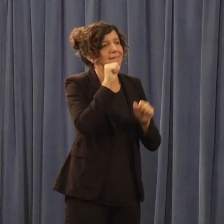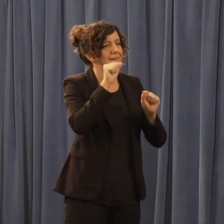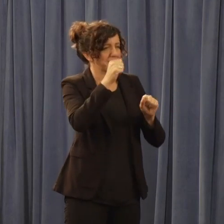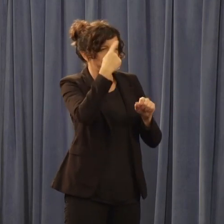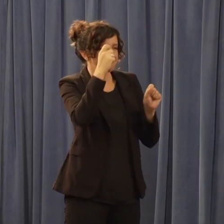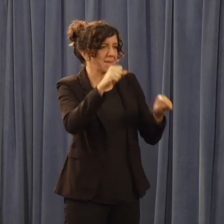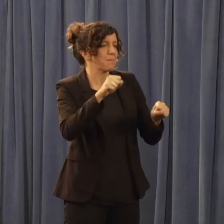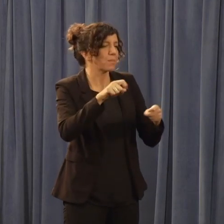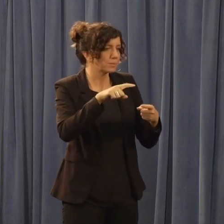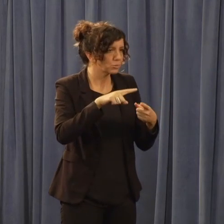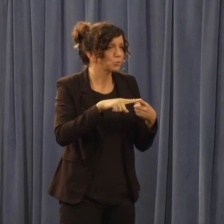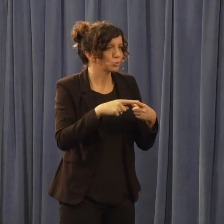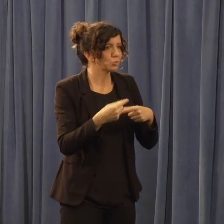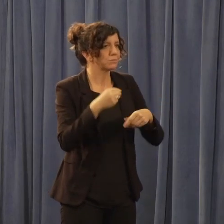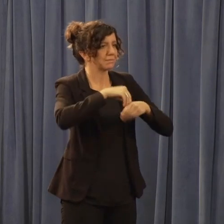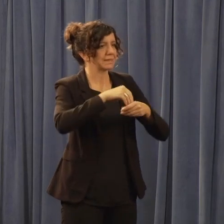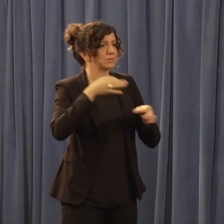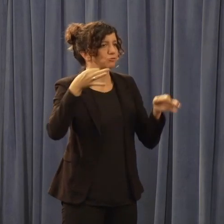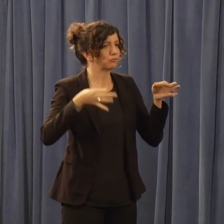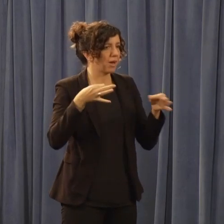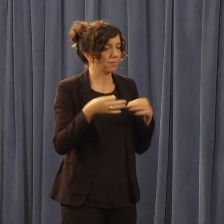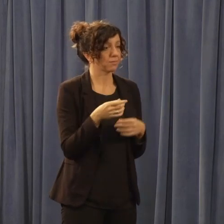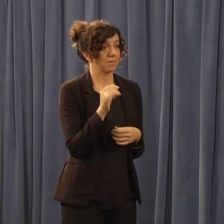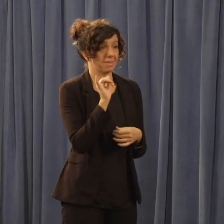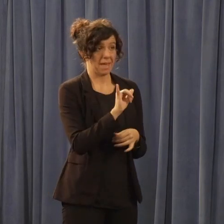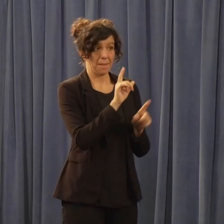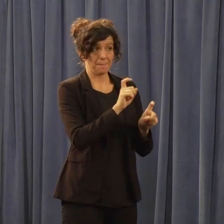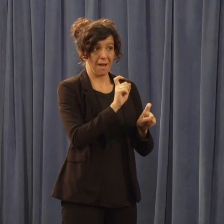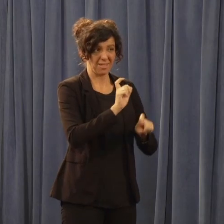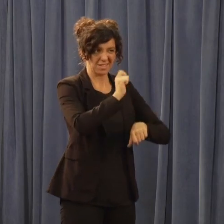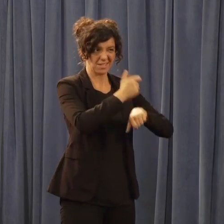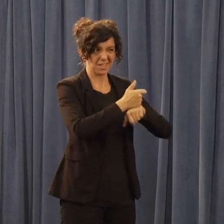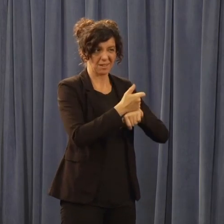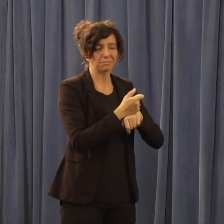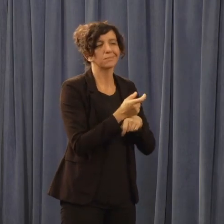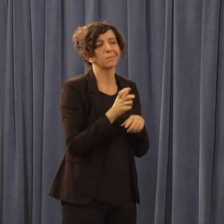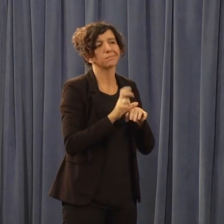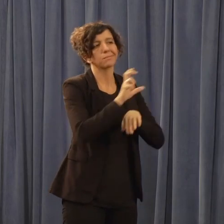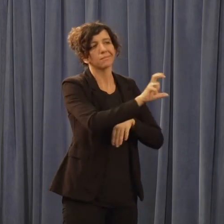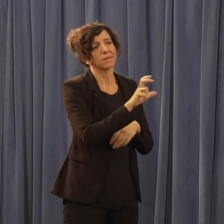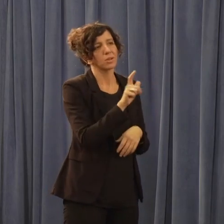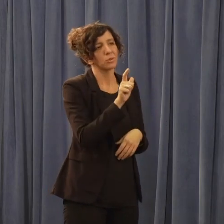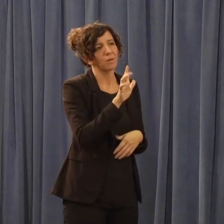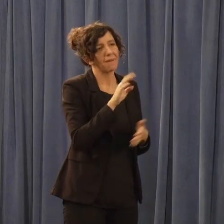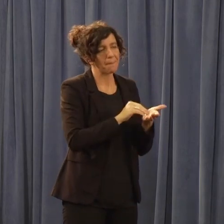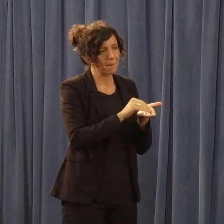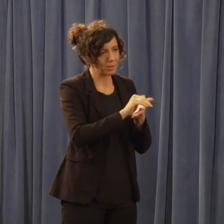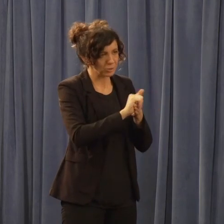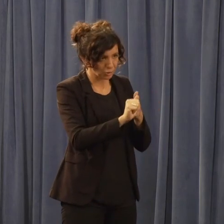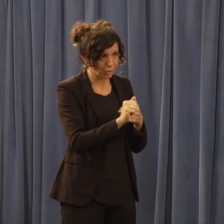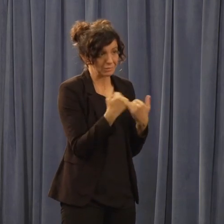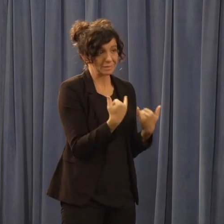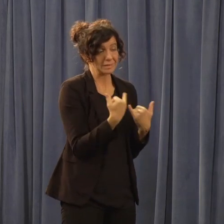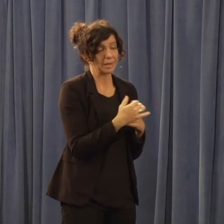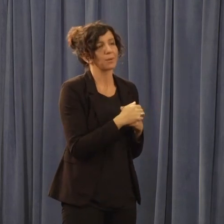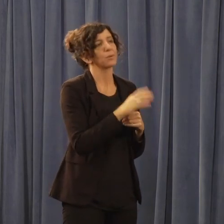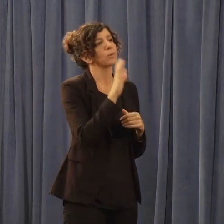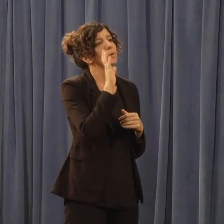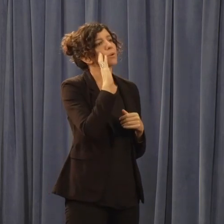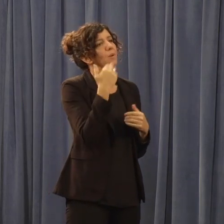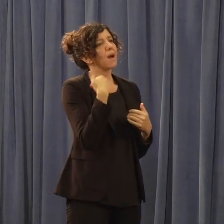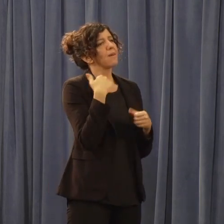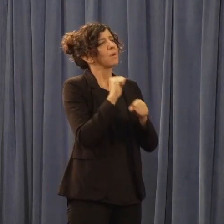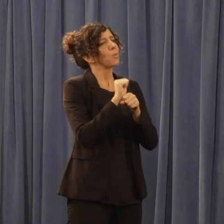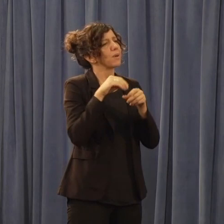pilot. We've been working on this for months. We're going to fund that pilot with close to 25 million dollars. Uh, and we have got some work at